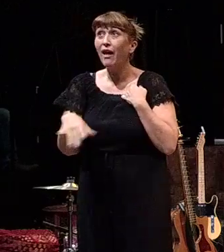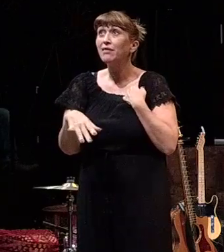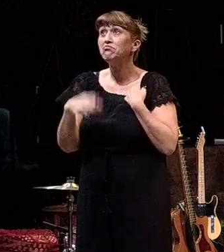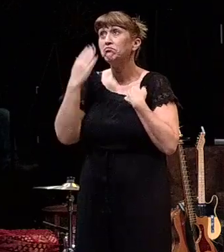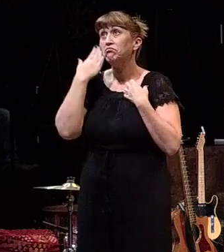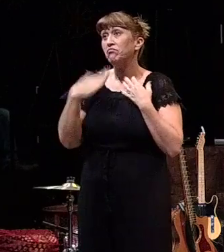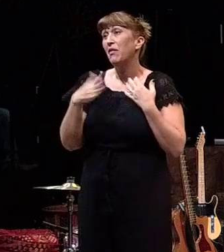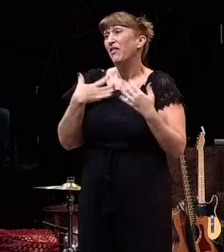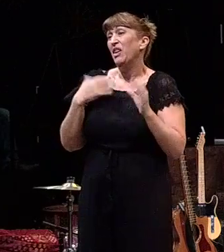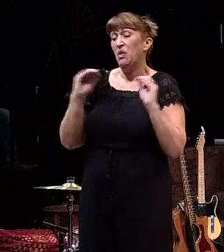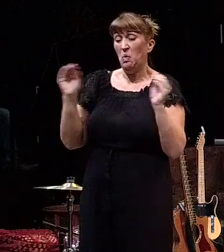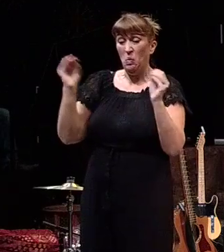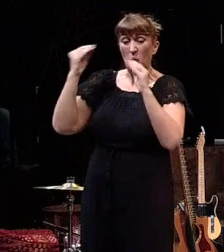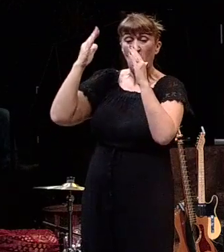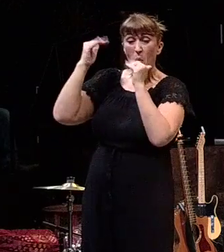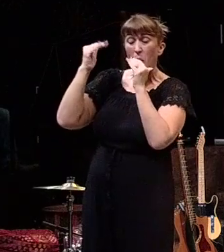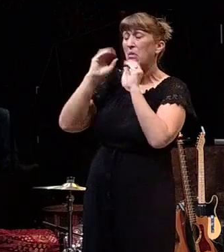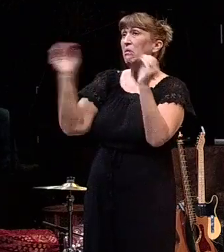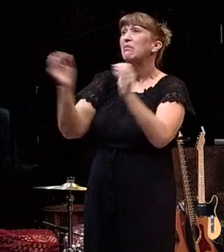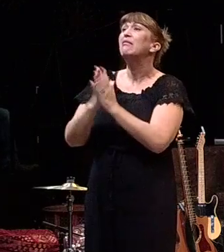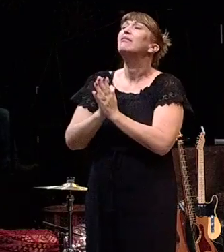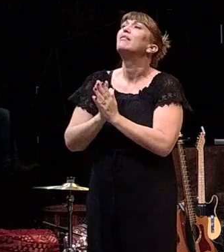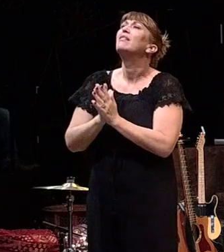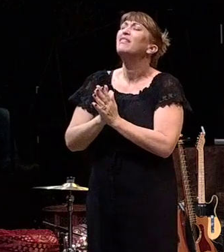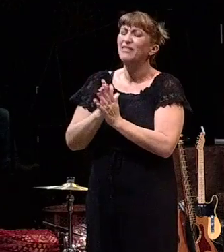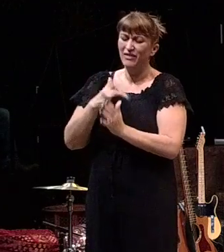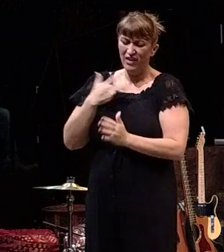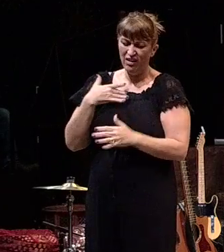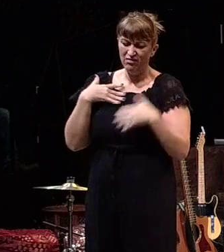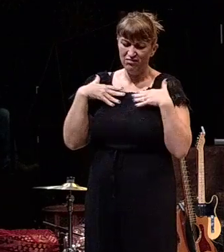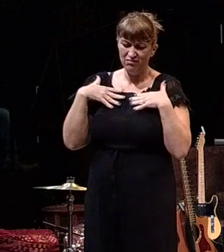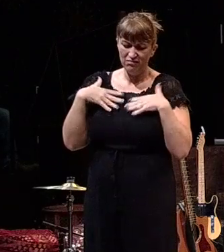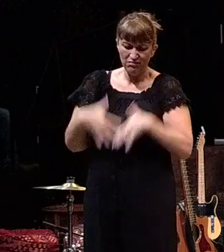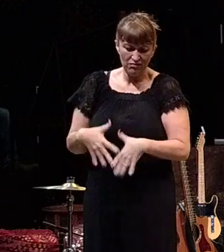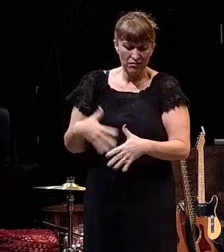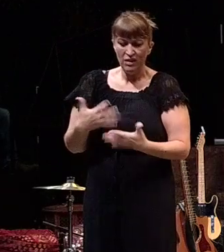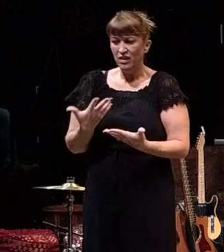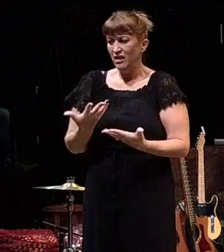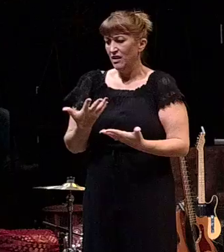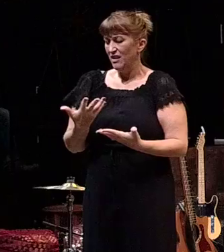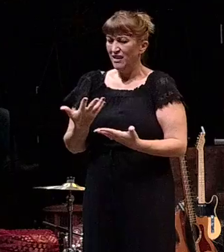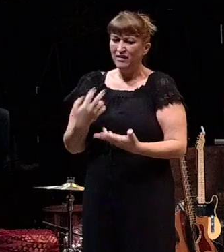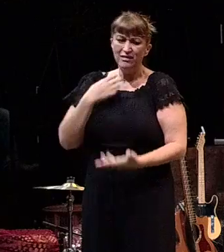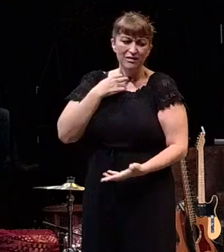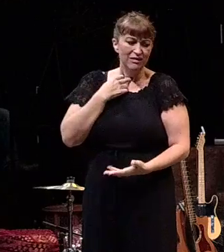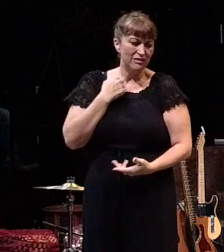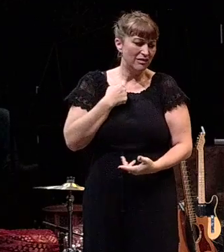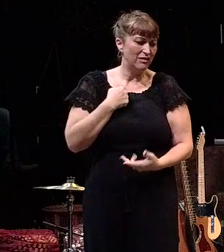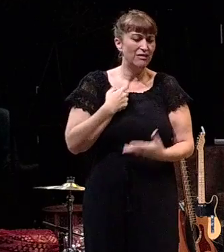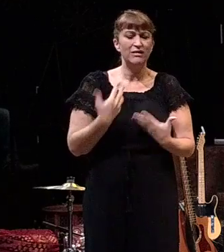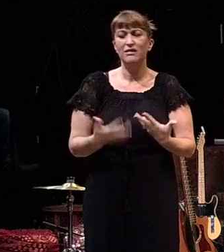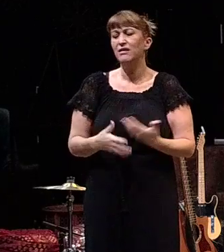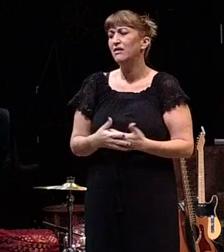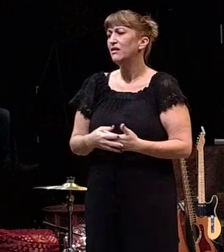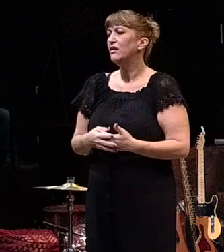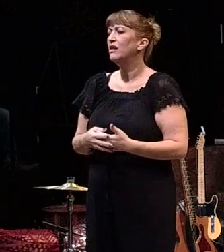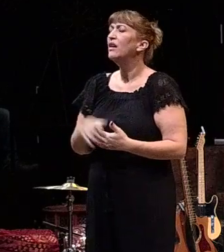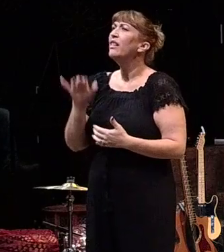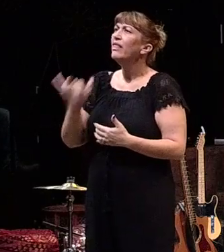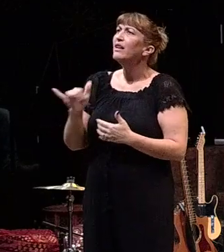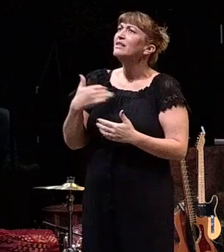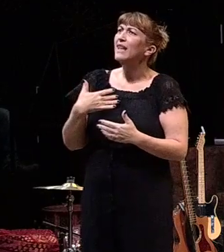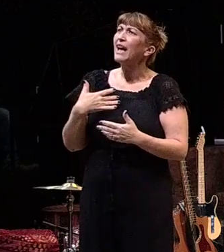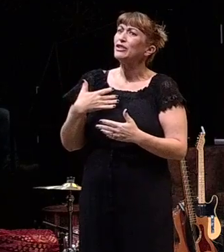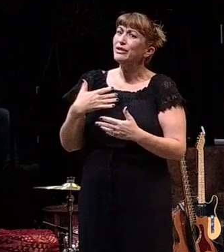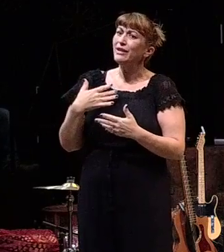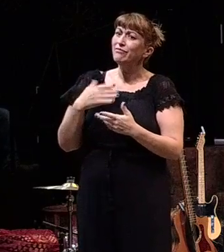hopeless. It can feel very discouraging. It can feel like I'm stuck. And this actually translates